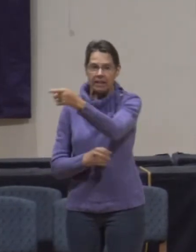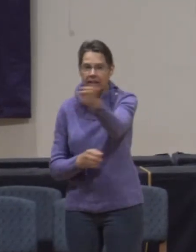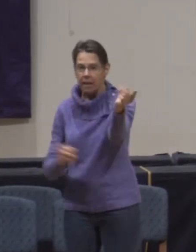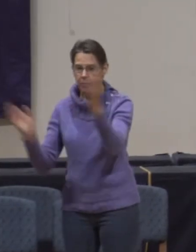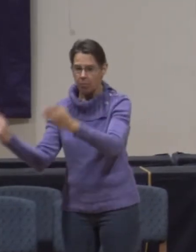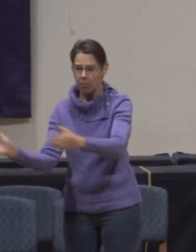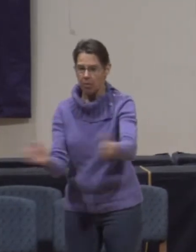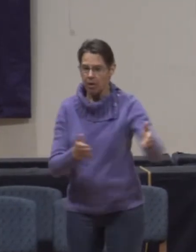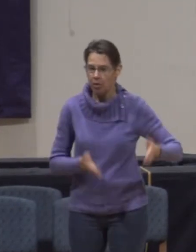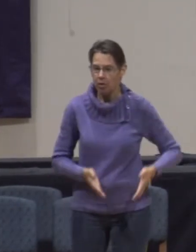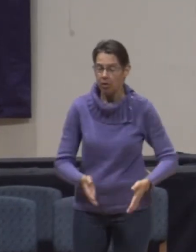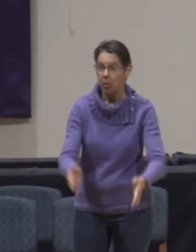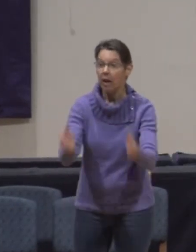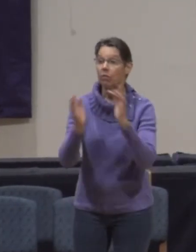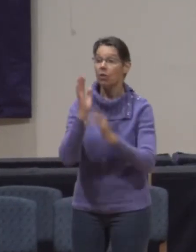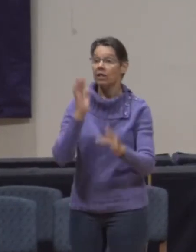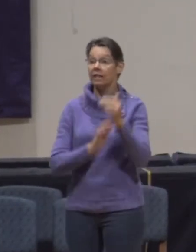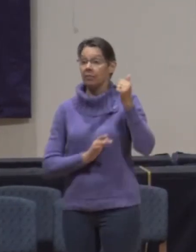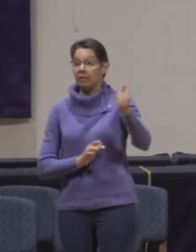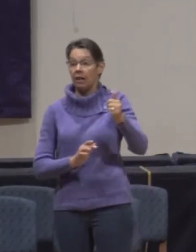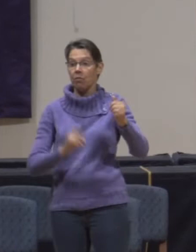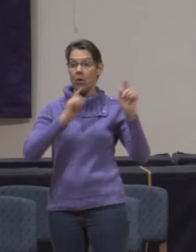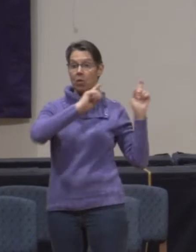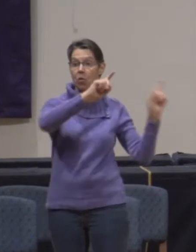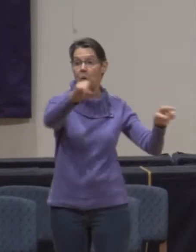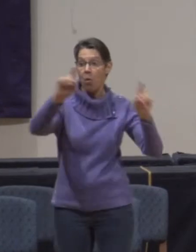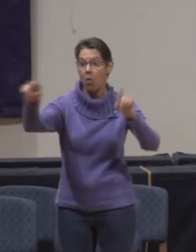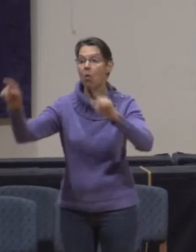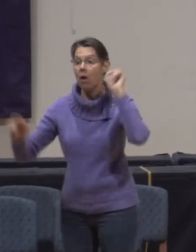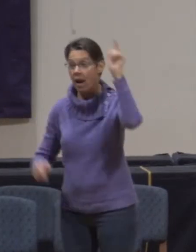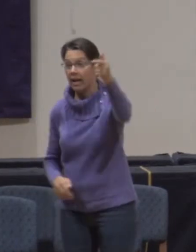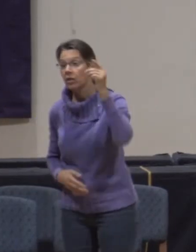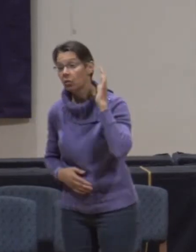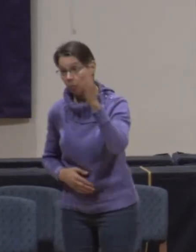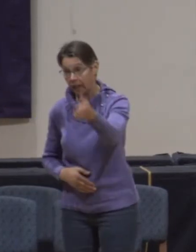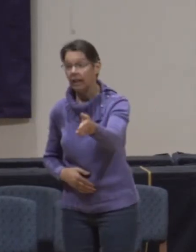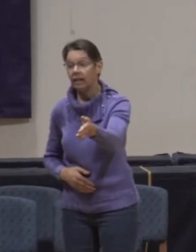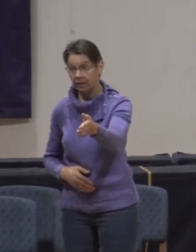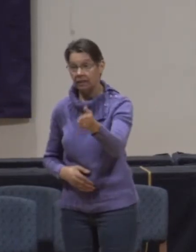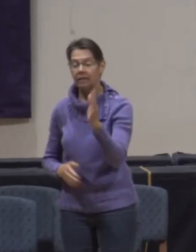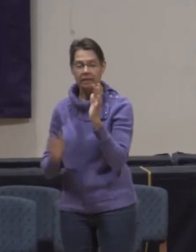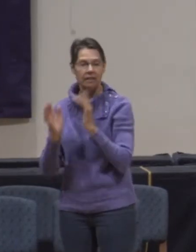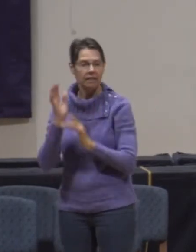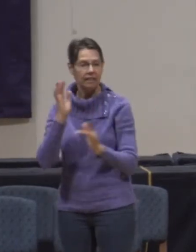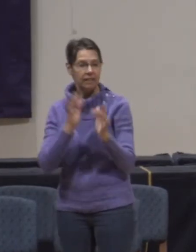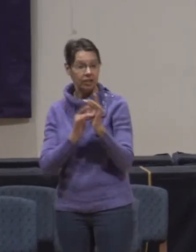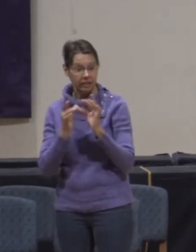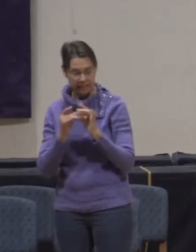And he says to them, when you reach a place, say first, peace be unto this house.